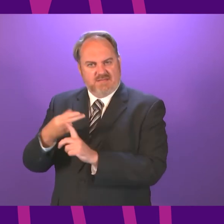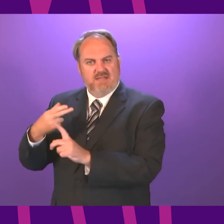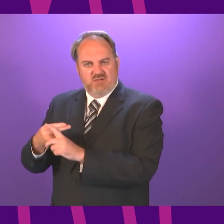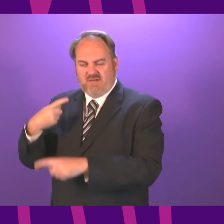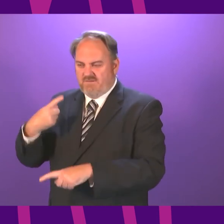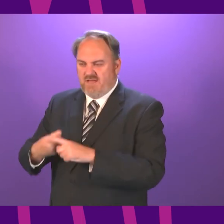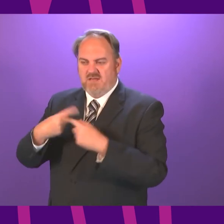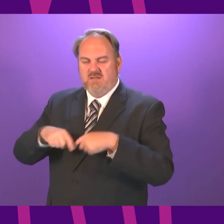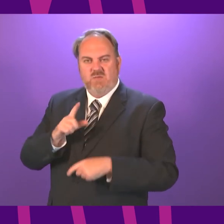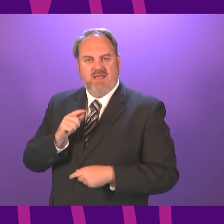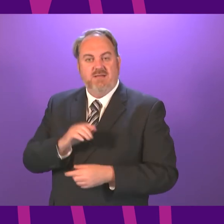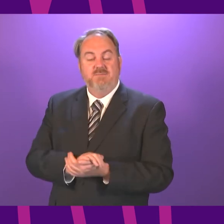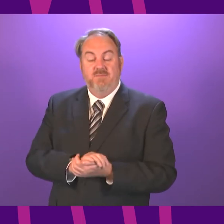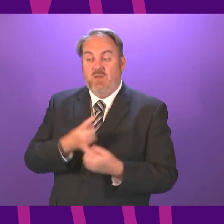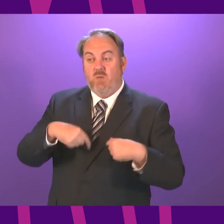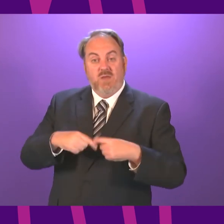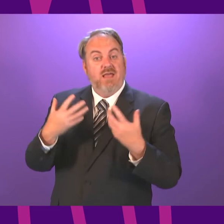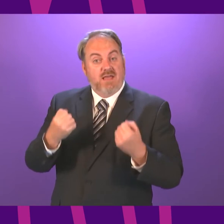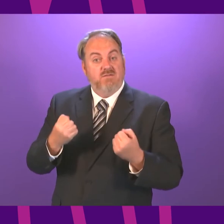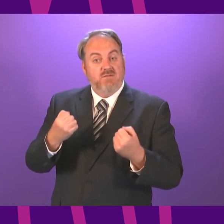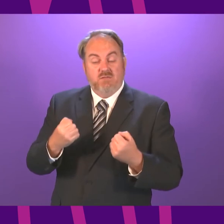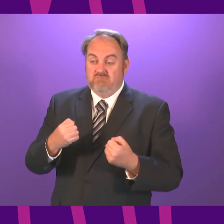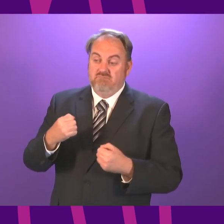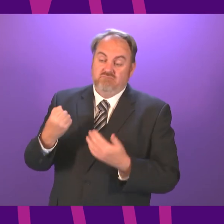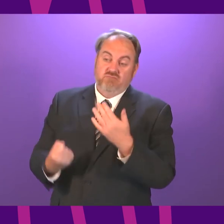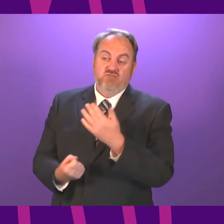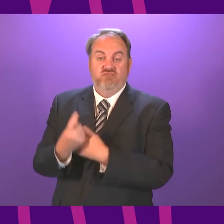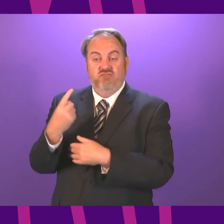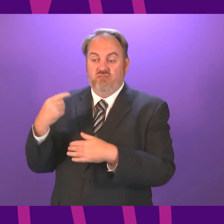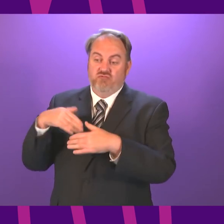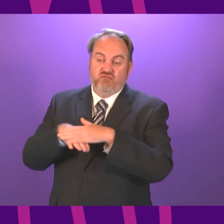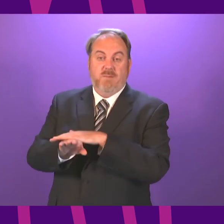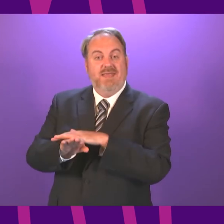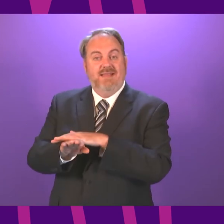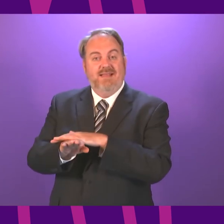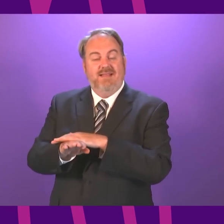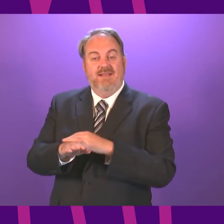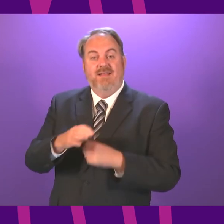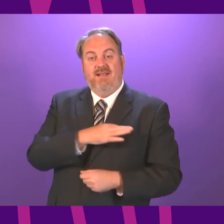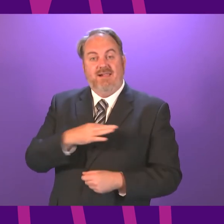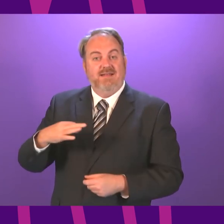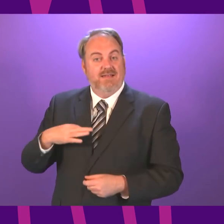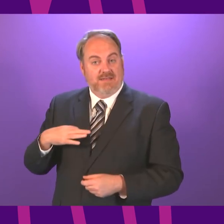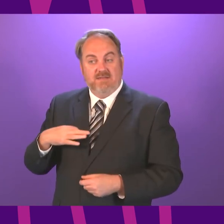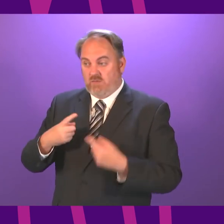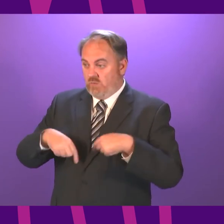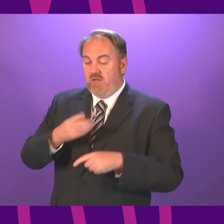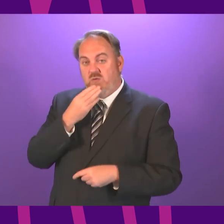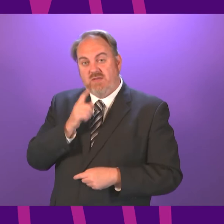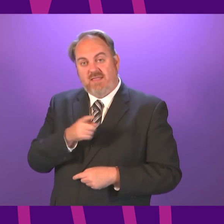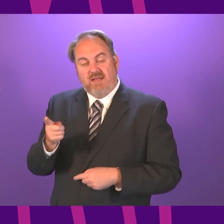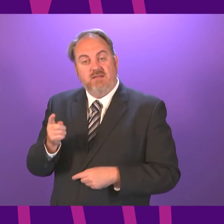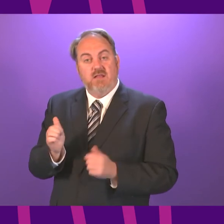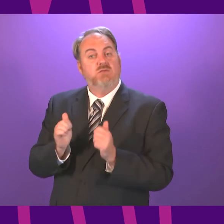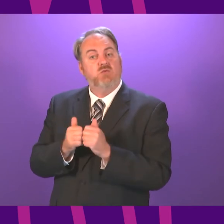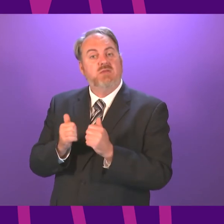Health boards are using drop-in clinics where they think that is appropriate. Obviously, that becomes more important and is being used in other places for younger people.